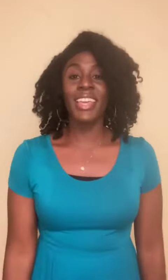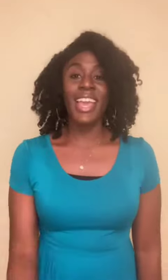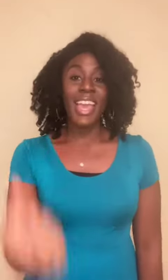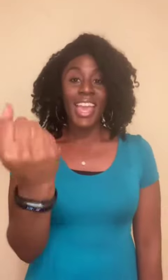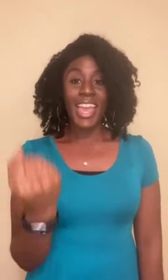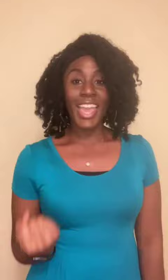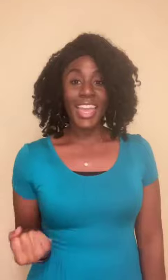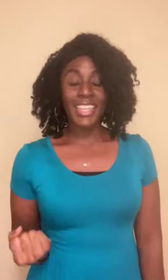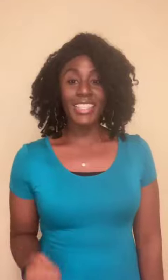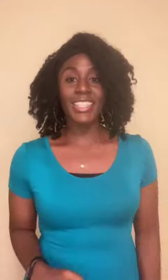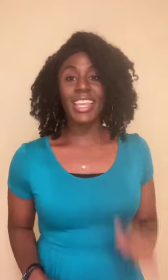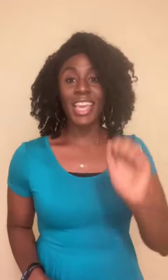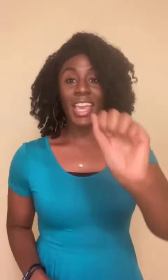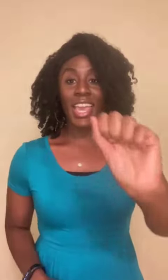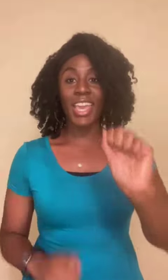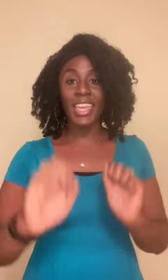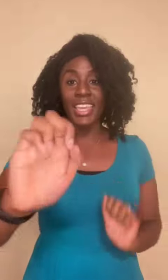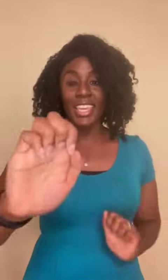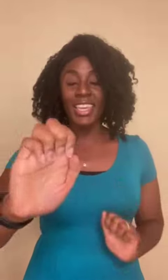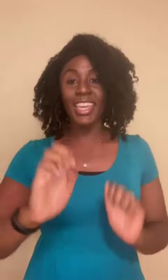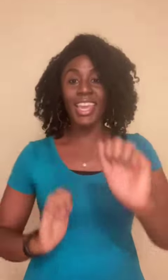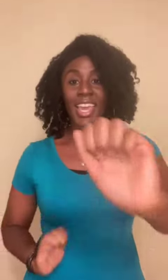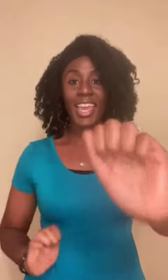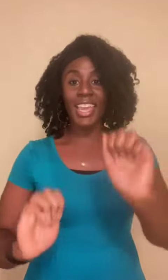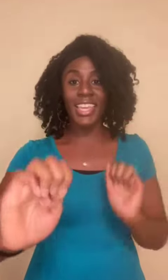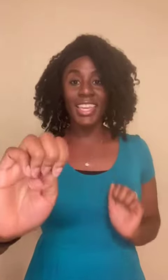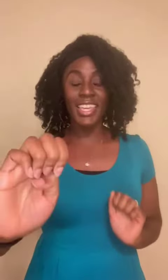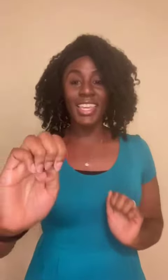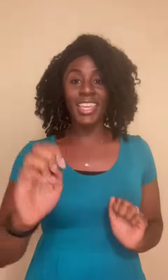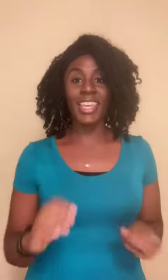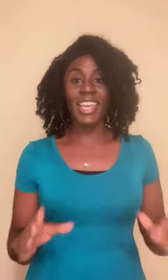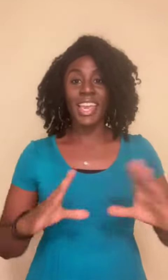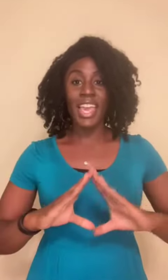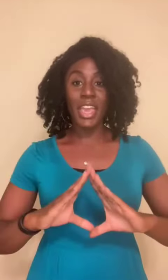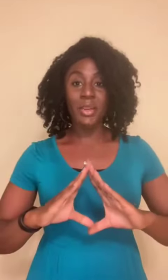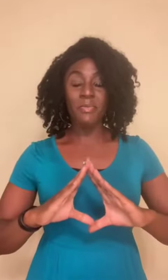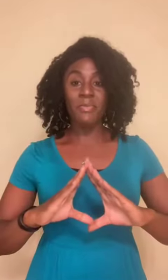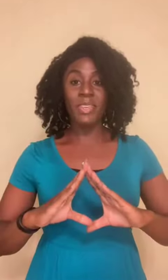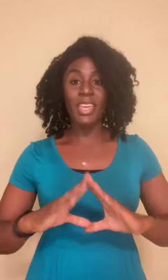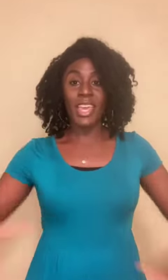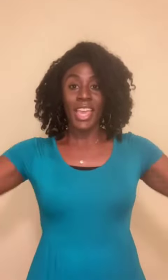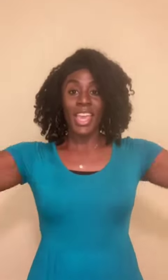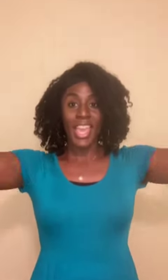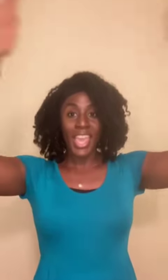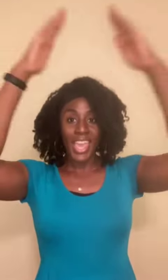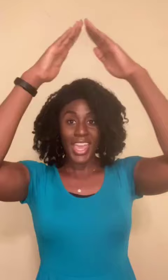Ace, A-E, A-E, M, A.